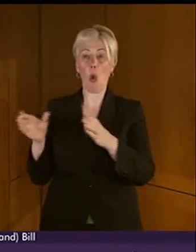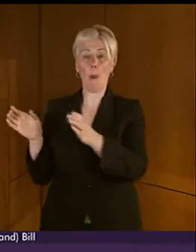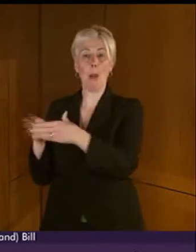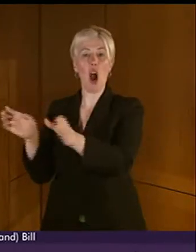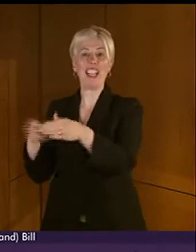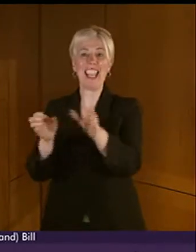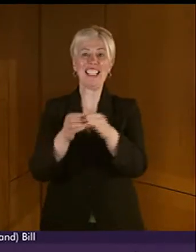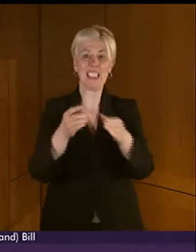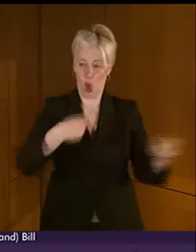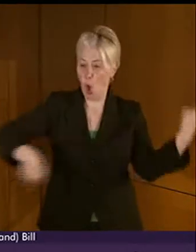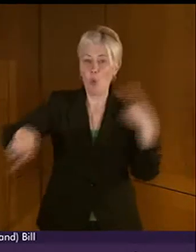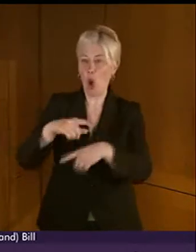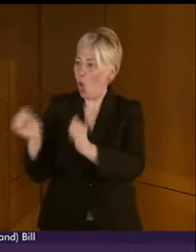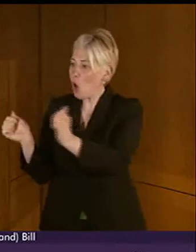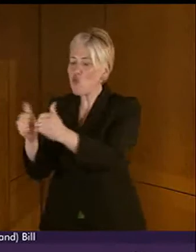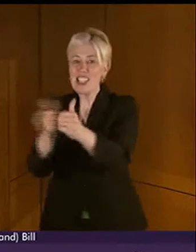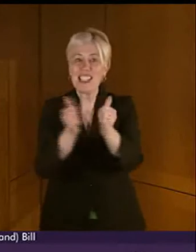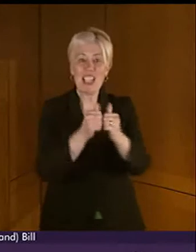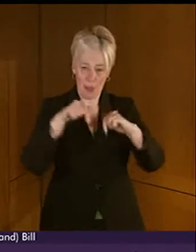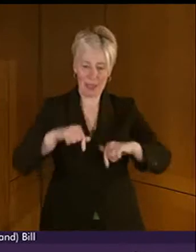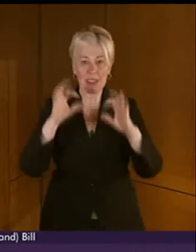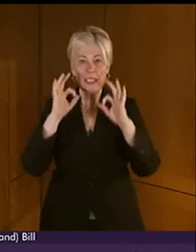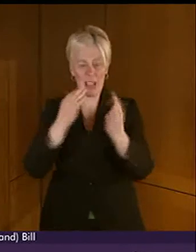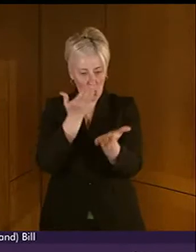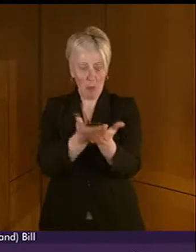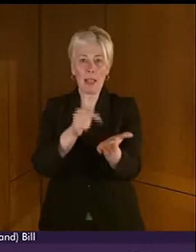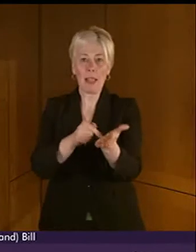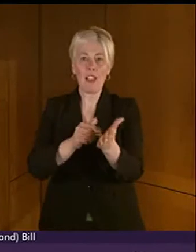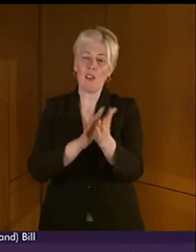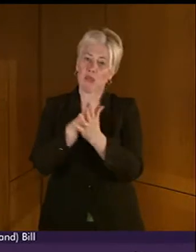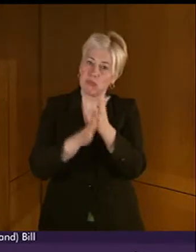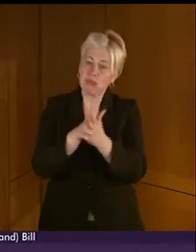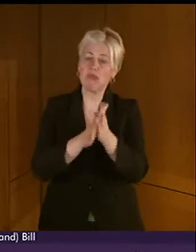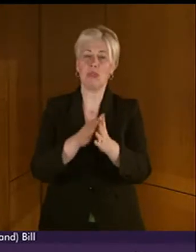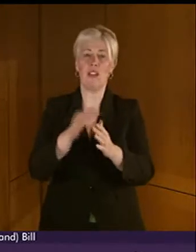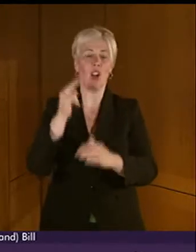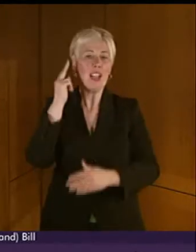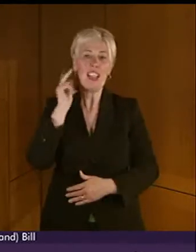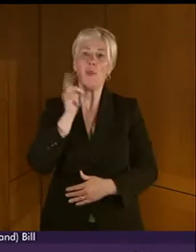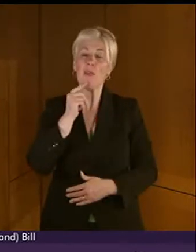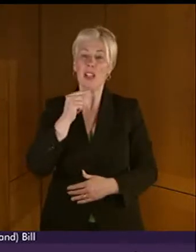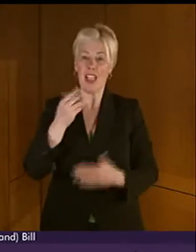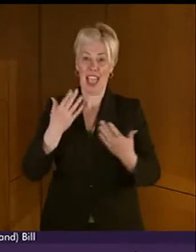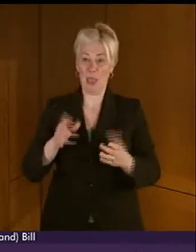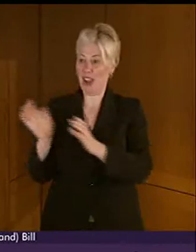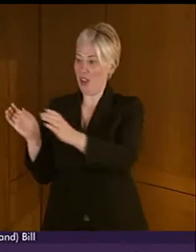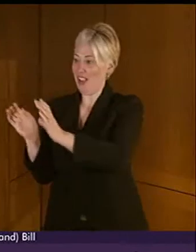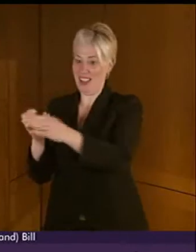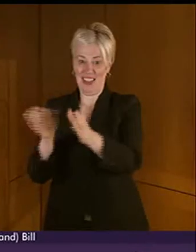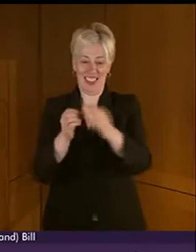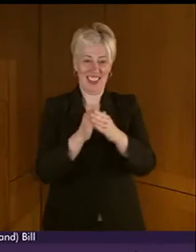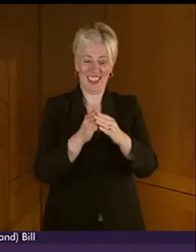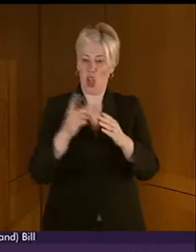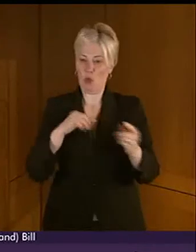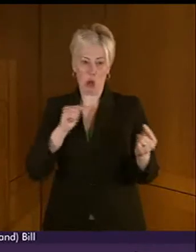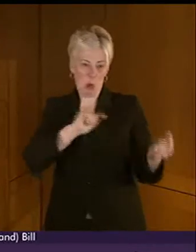such a special bill to provide sign language for deaf people when we are all at loggerheads fighting battles across the